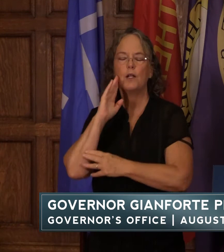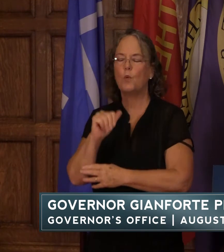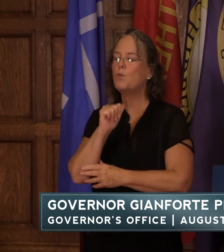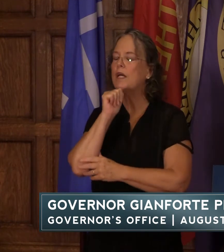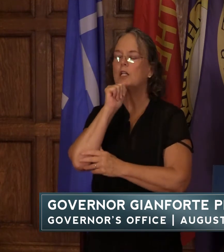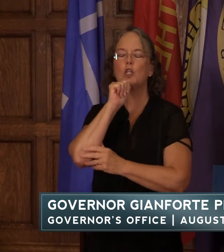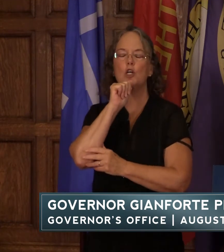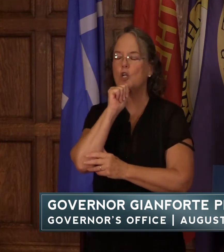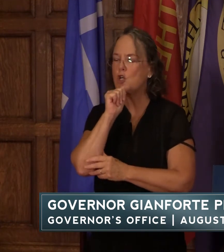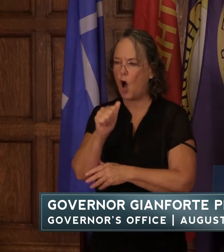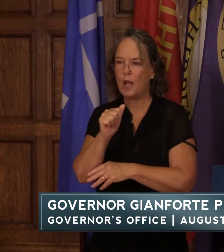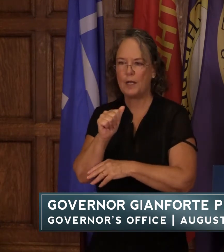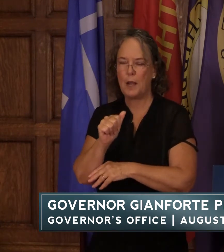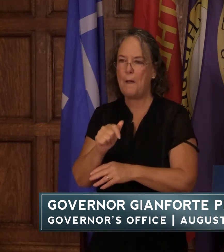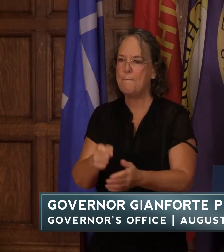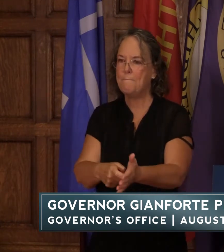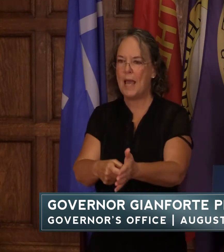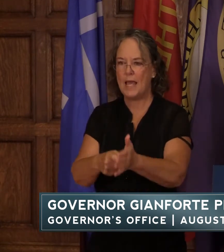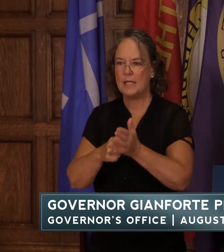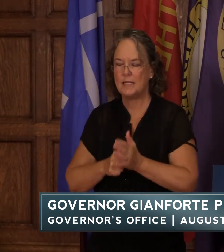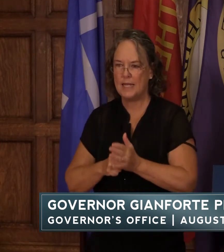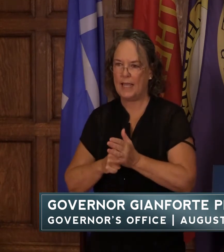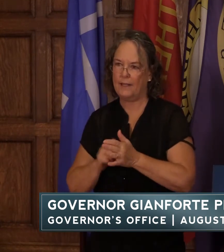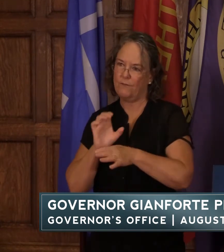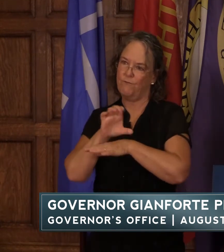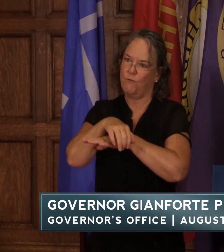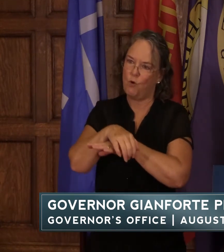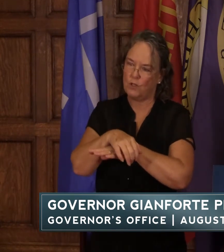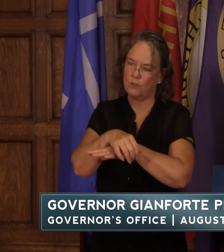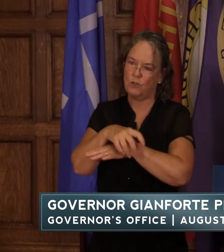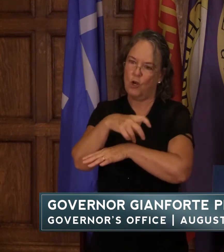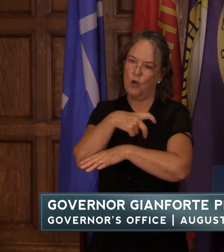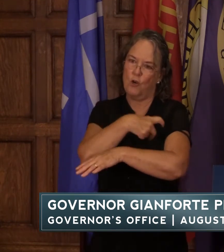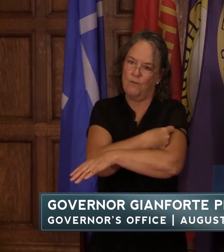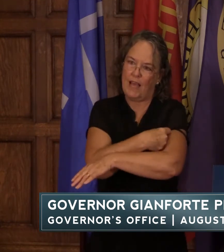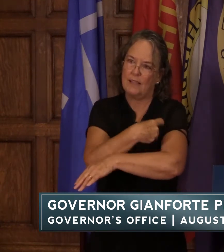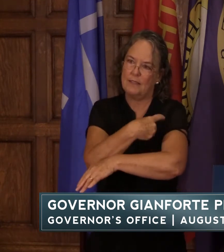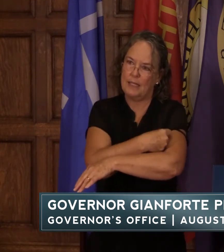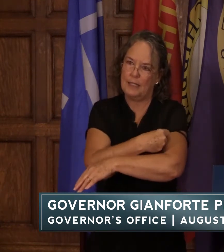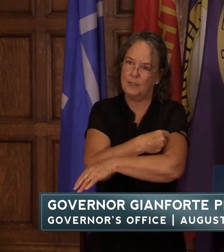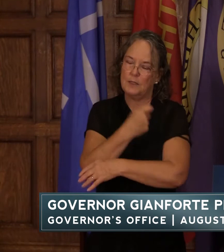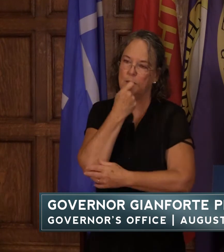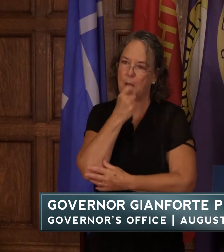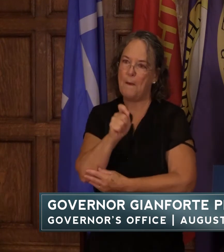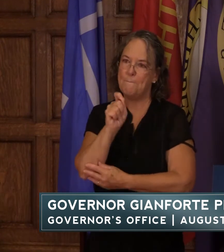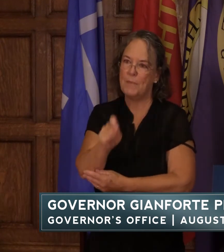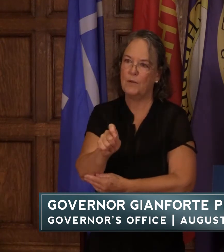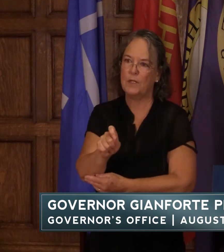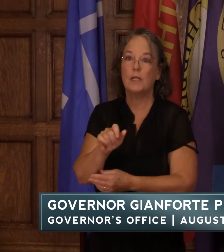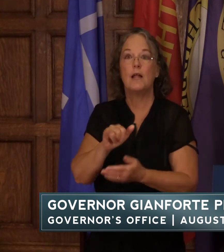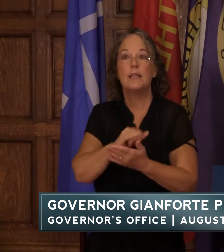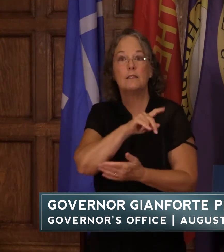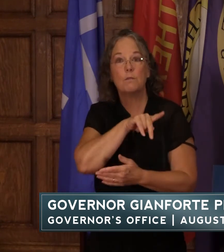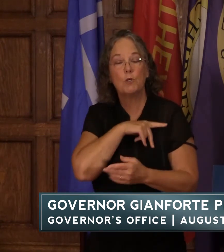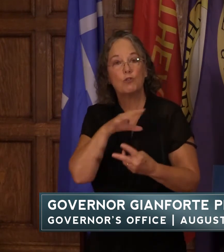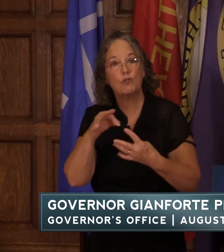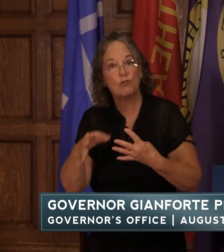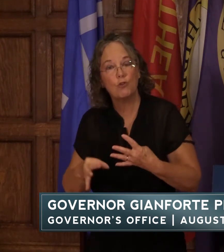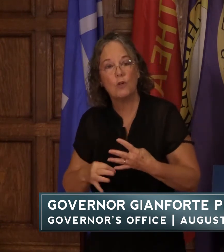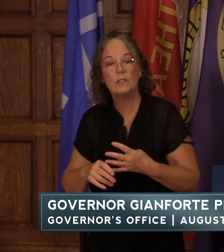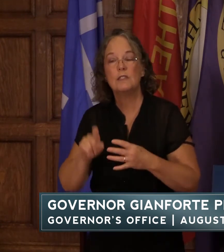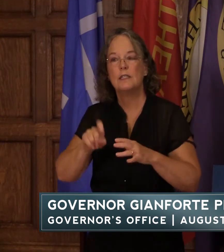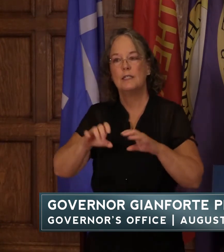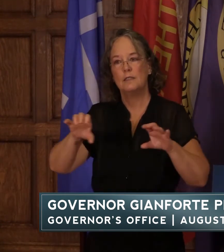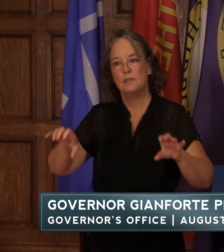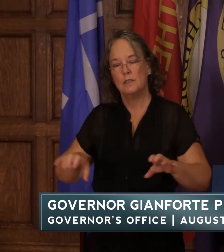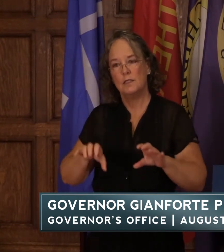mandate back covet vaccinations period it's a personal choice that should be made in